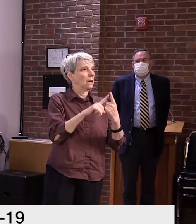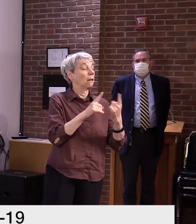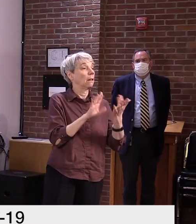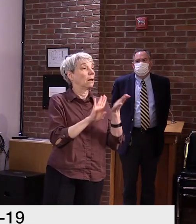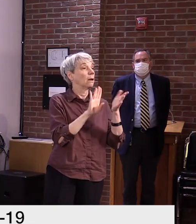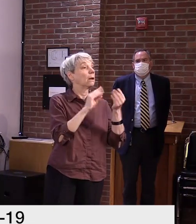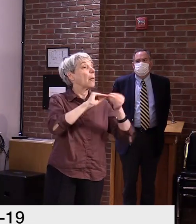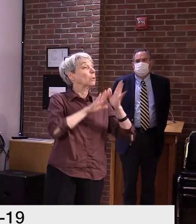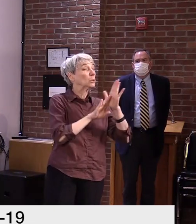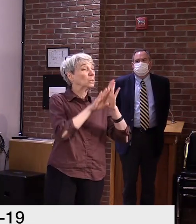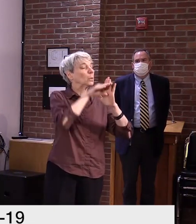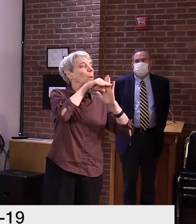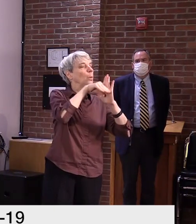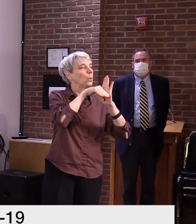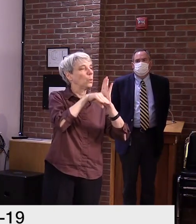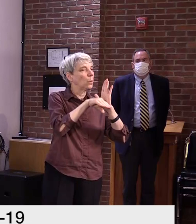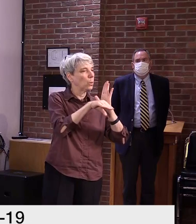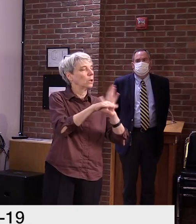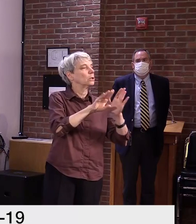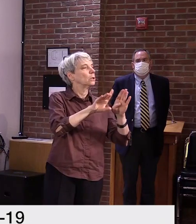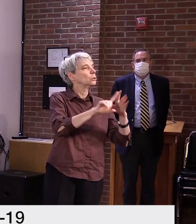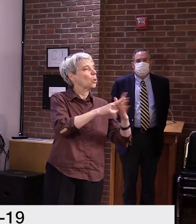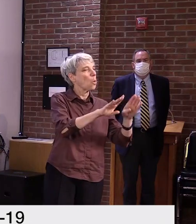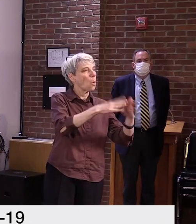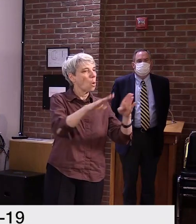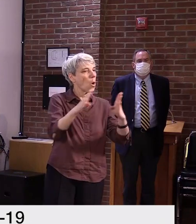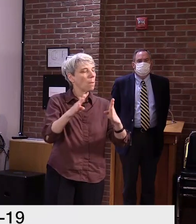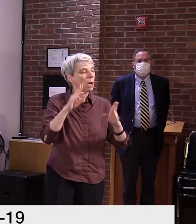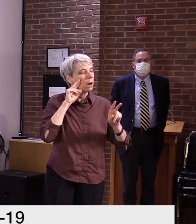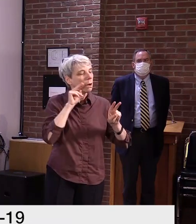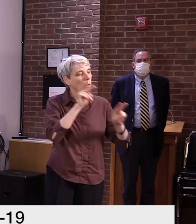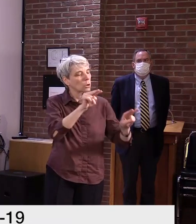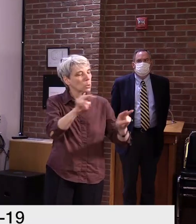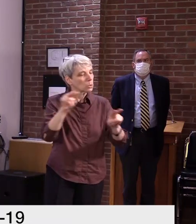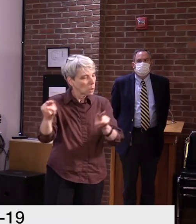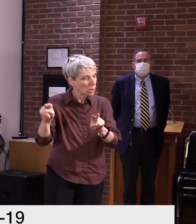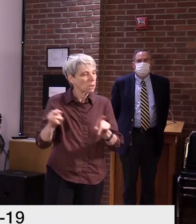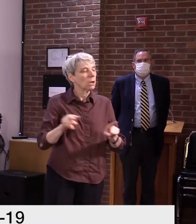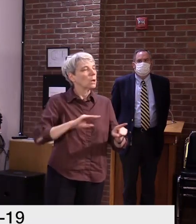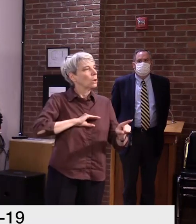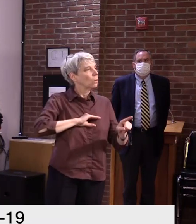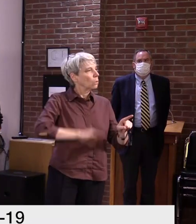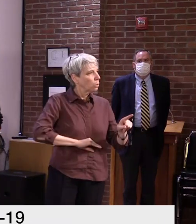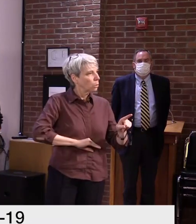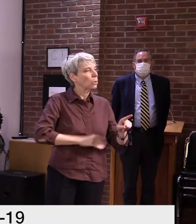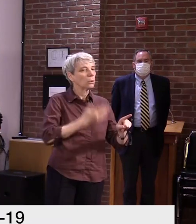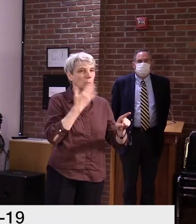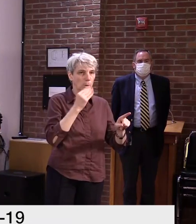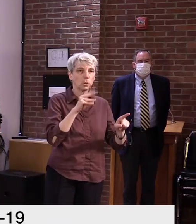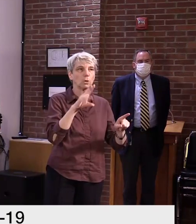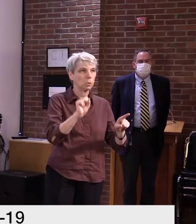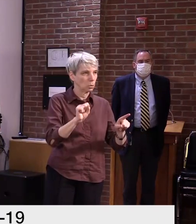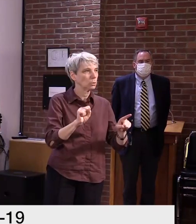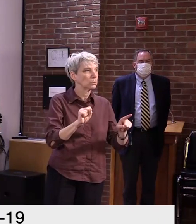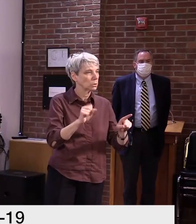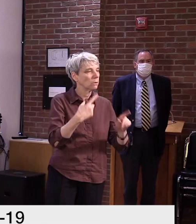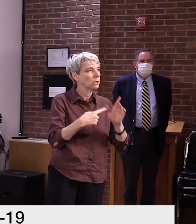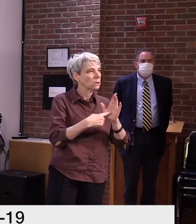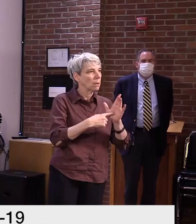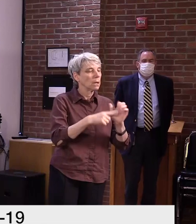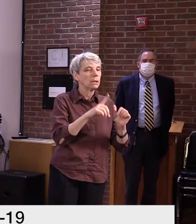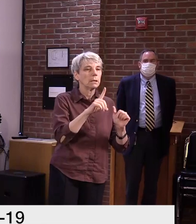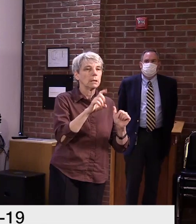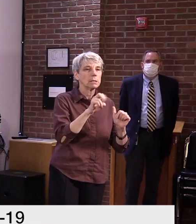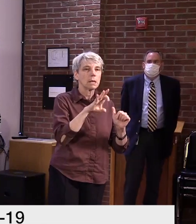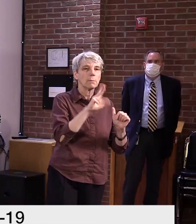controlled. The data in these countries with low COVID prevalence rates is reassuring. In Denmark, they did